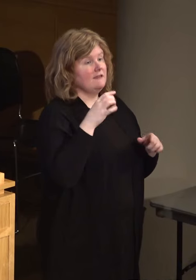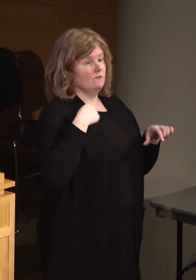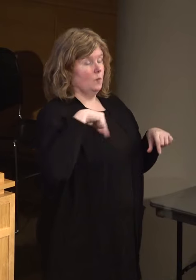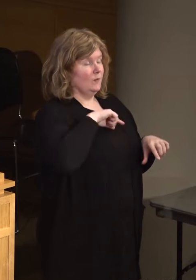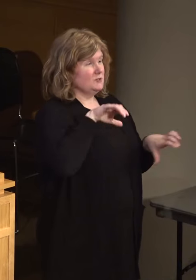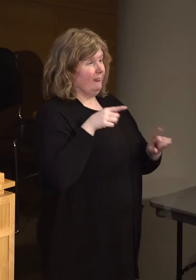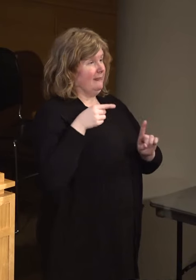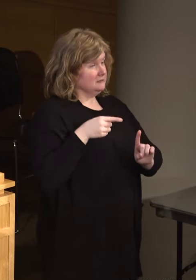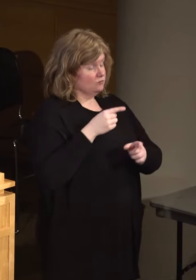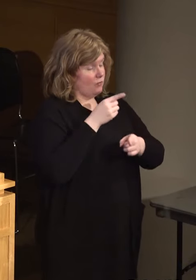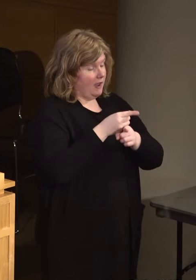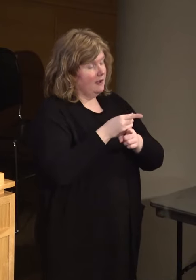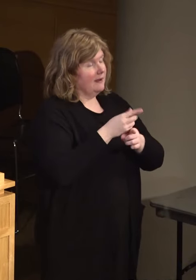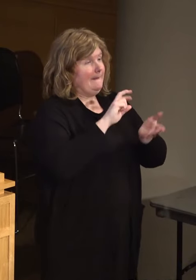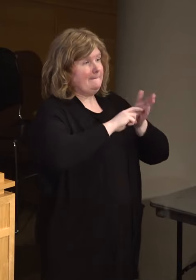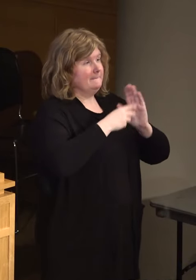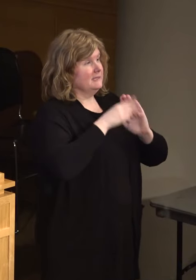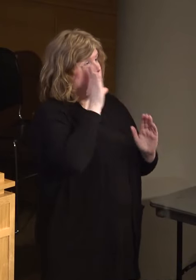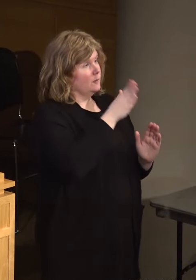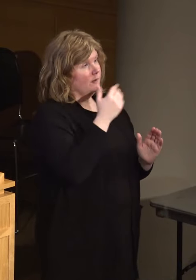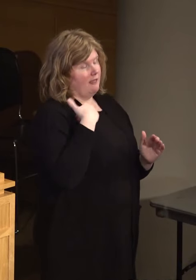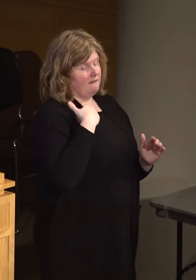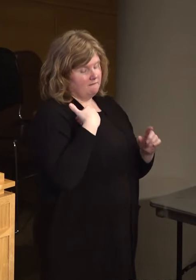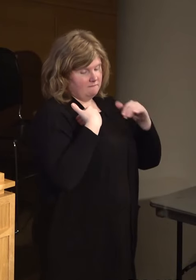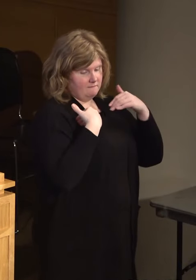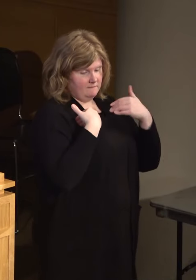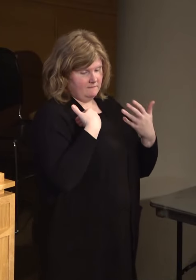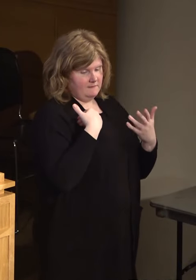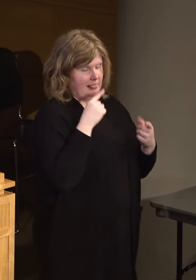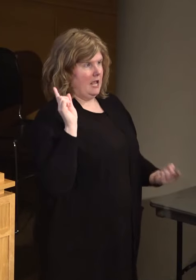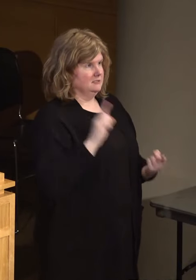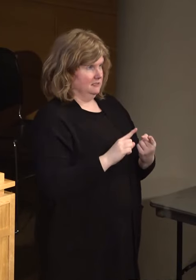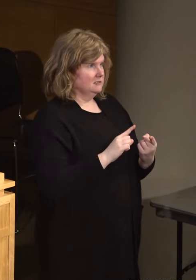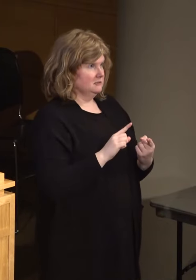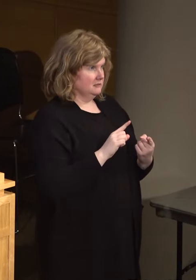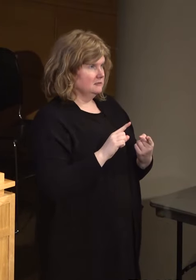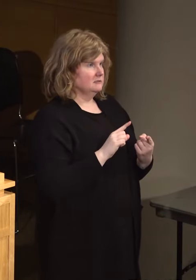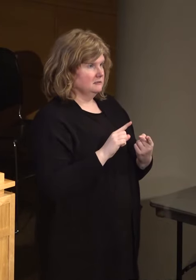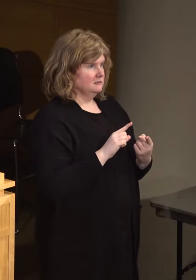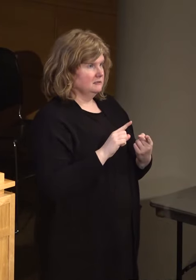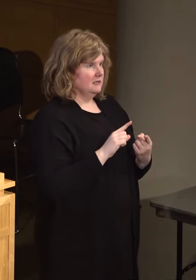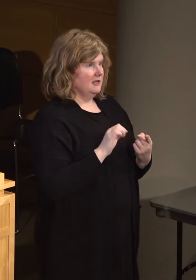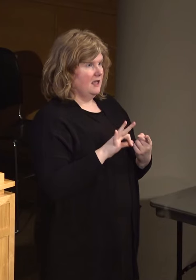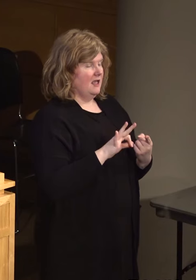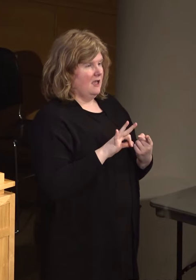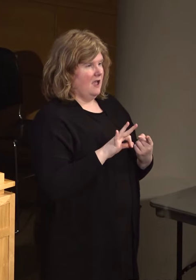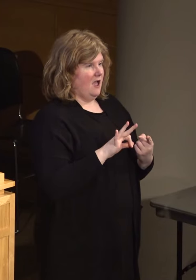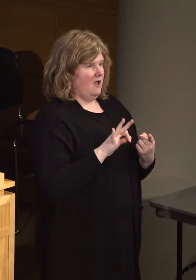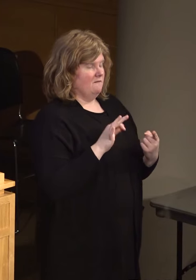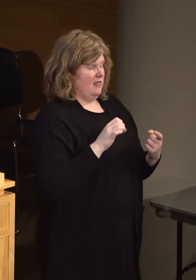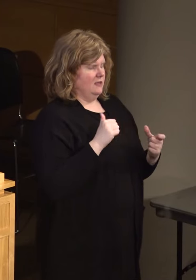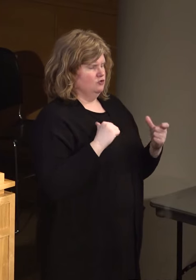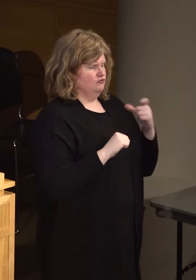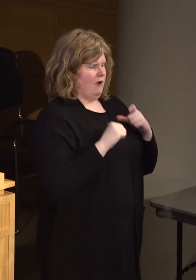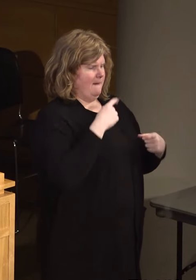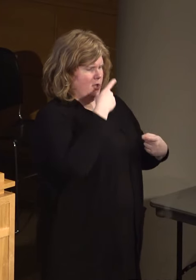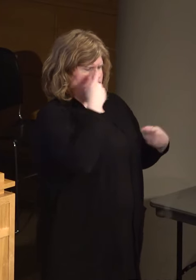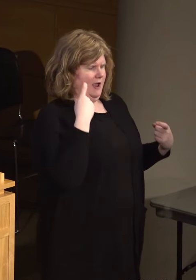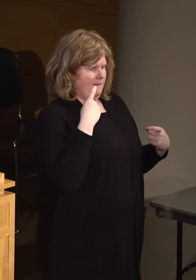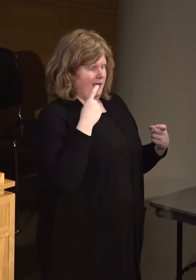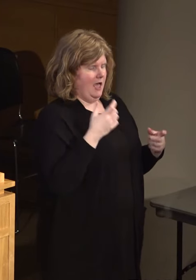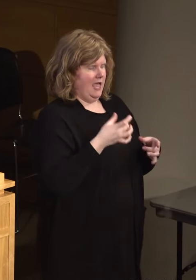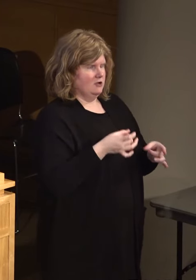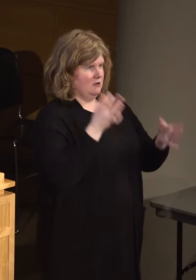right, we will have less of the drama and controversy. We will have more